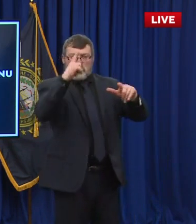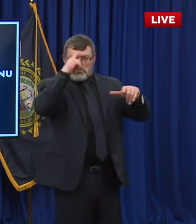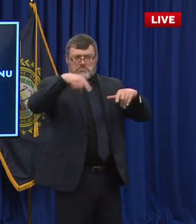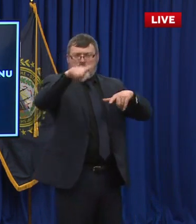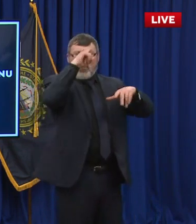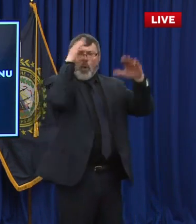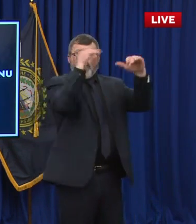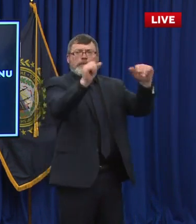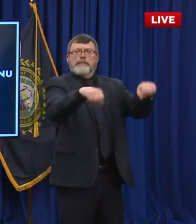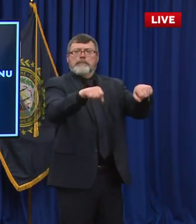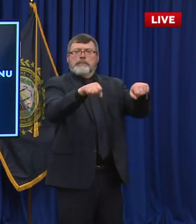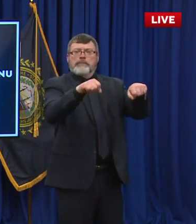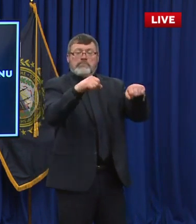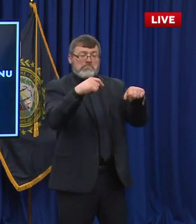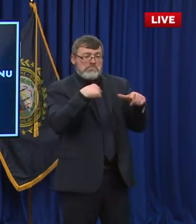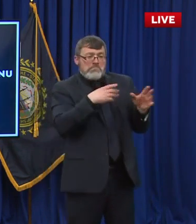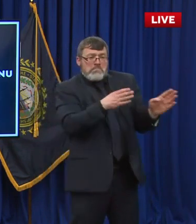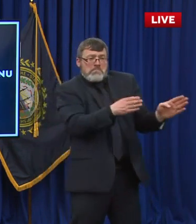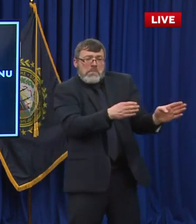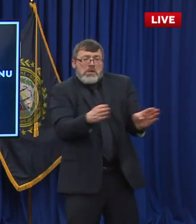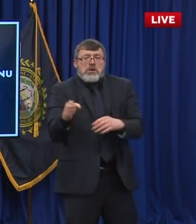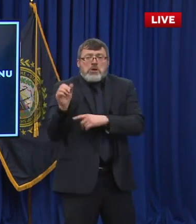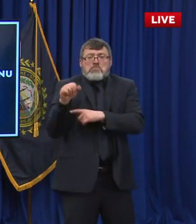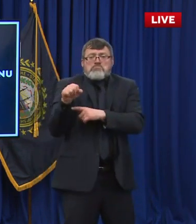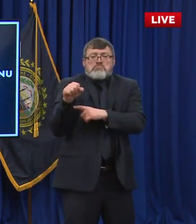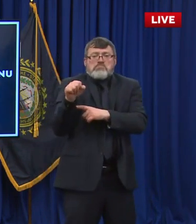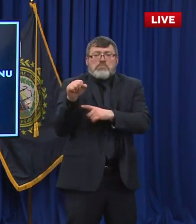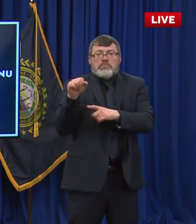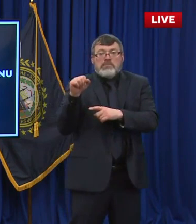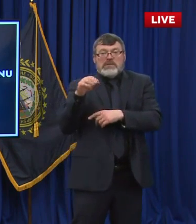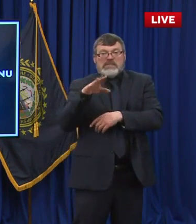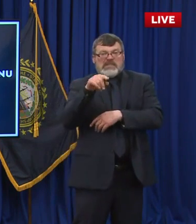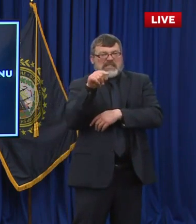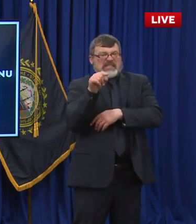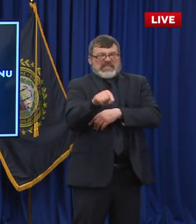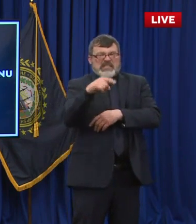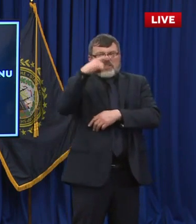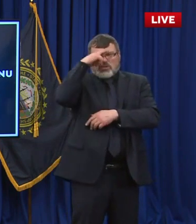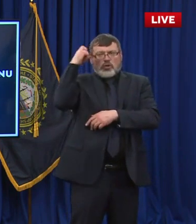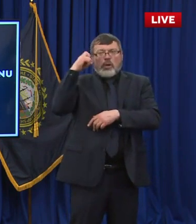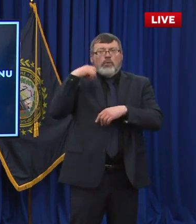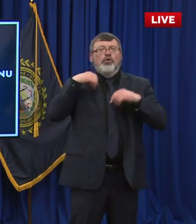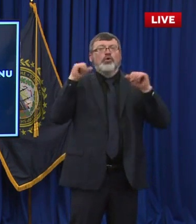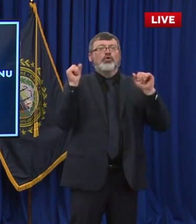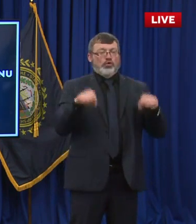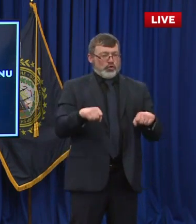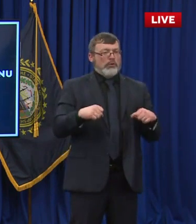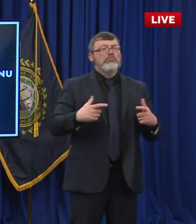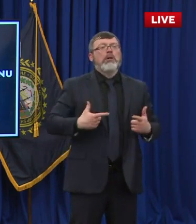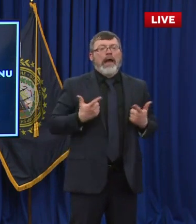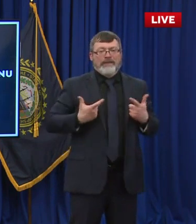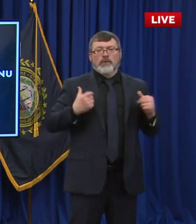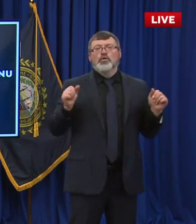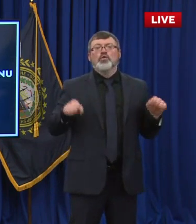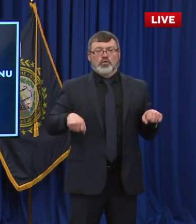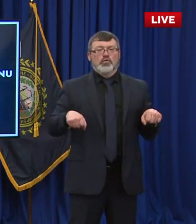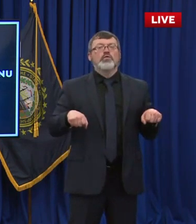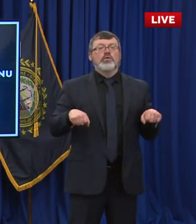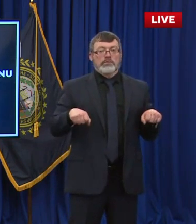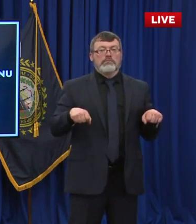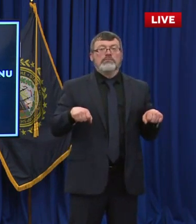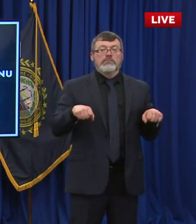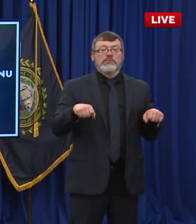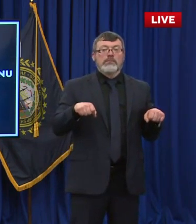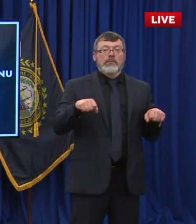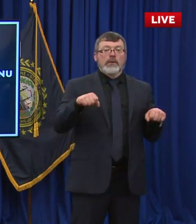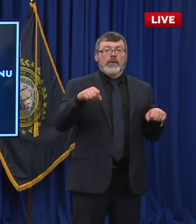they should. I think this summer could be a very, a great opportunity. I think hopefully by this fall, especially when you get to fair season and things like